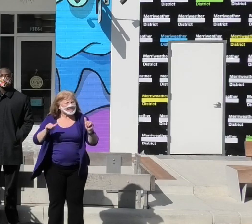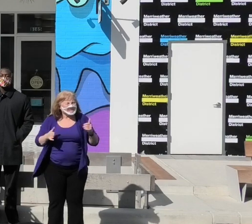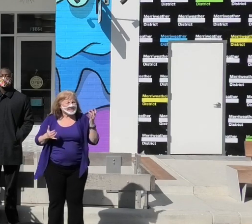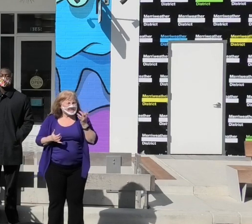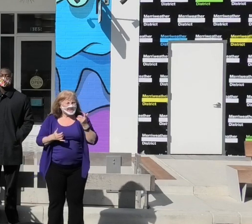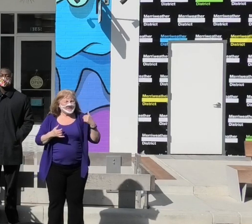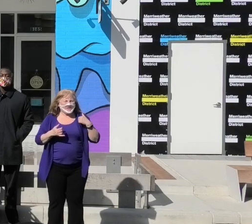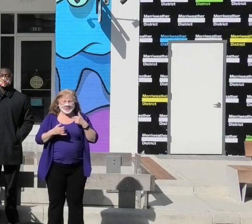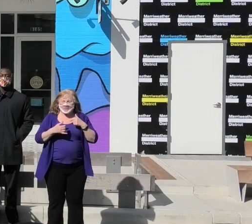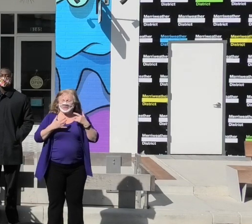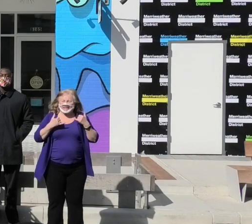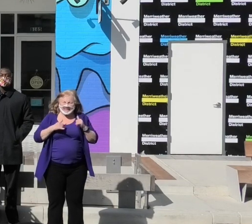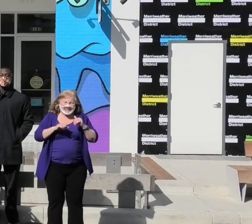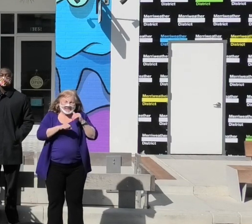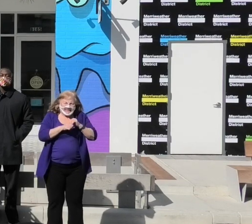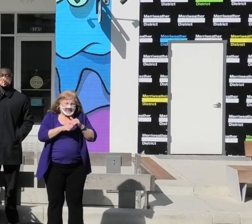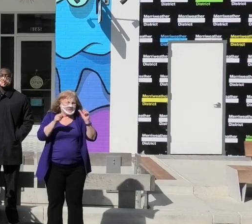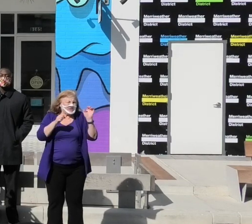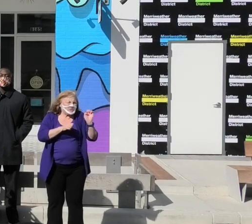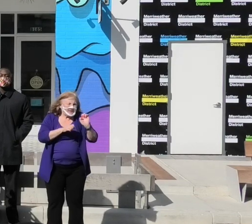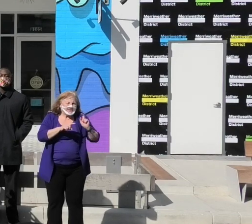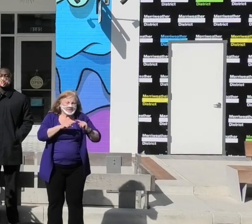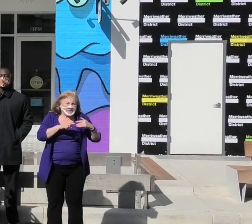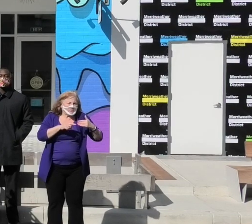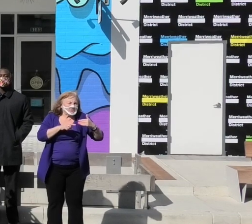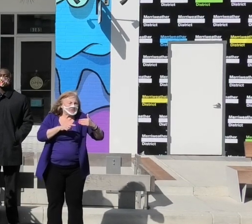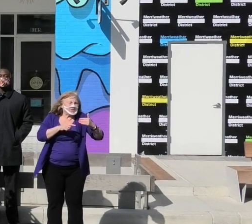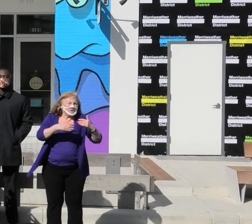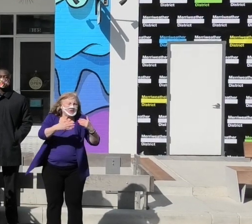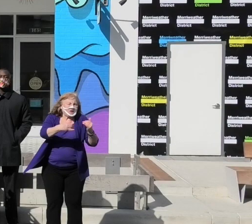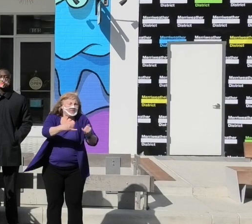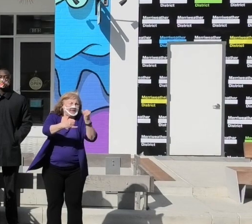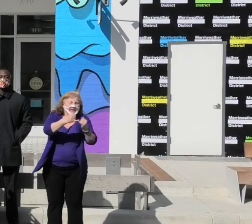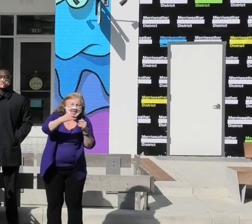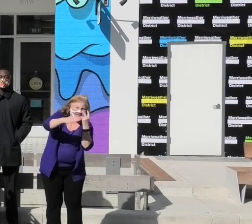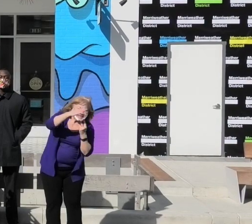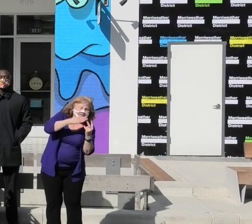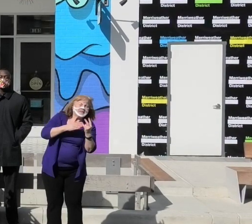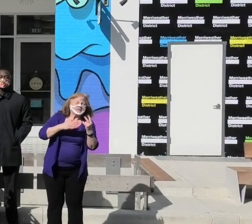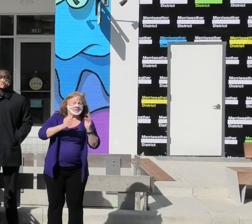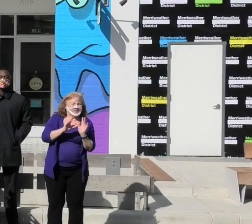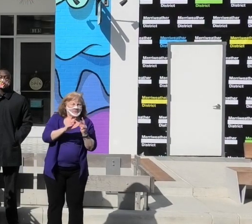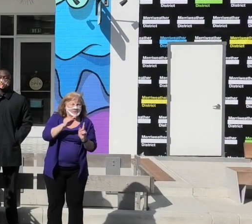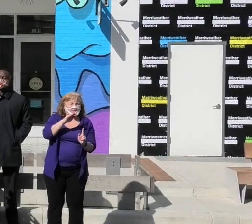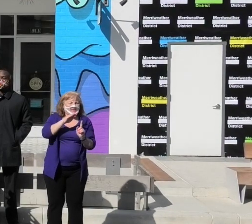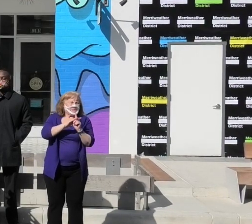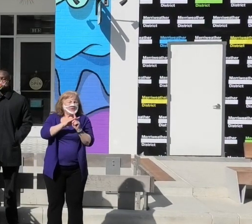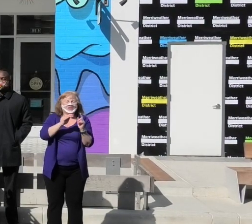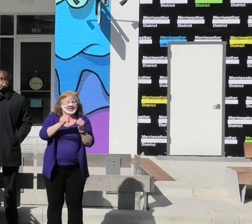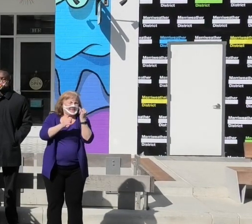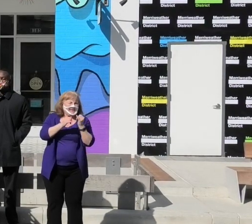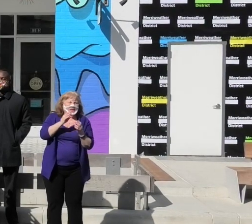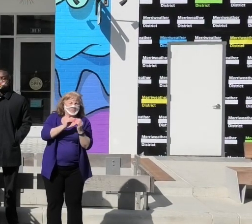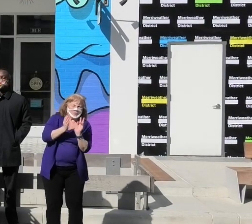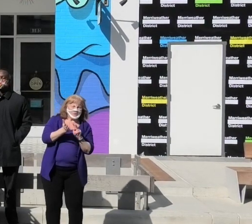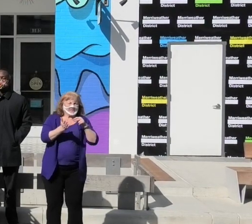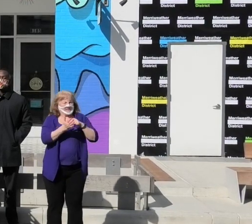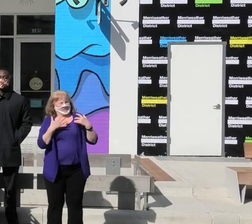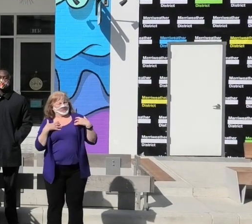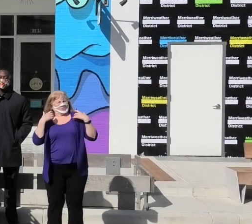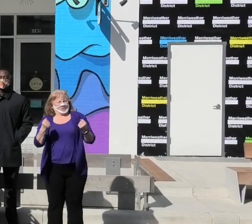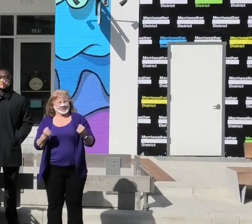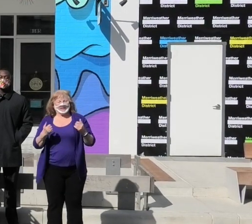come out of this crisis. How do we emerge stronger and more resilient? And so thank you for your leadership.